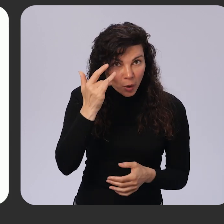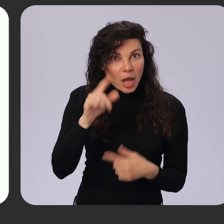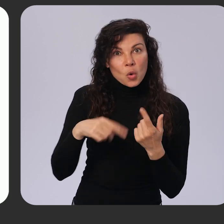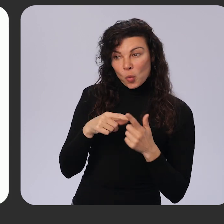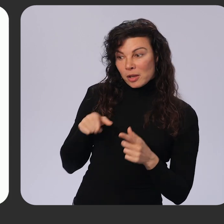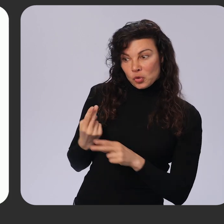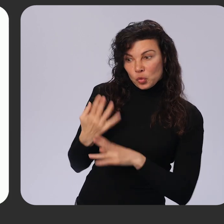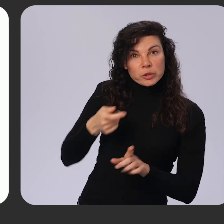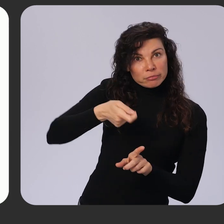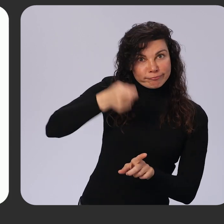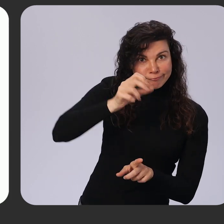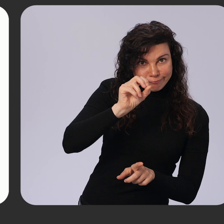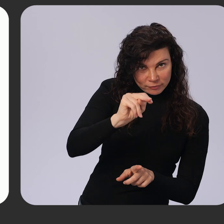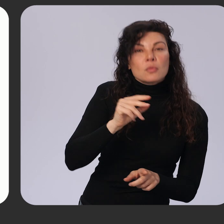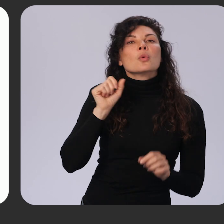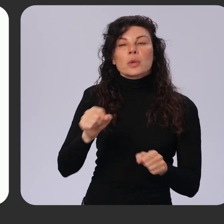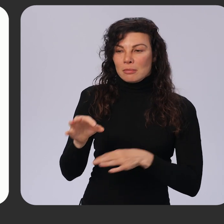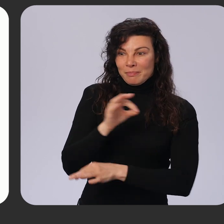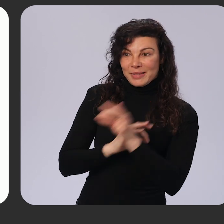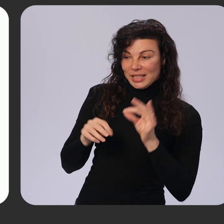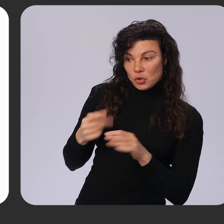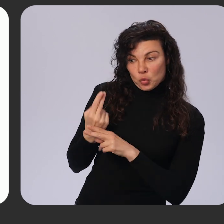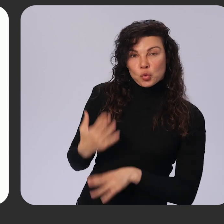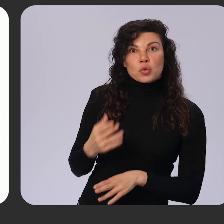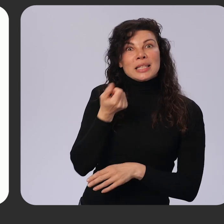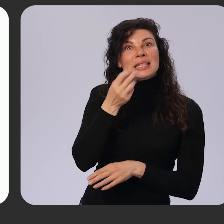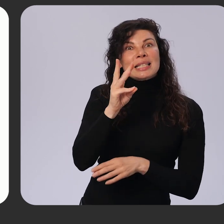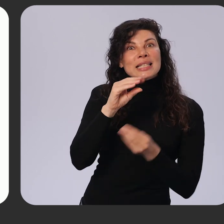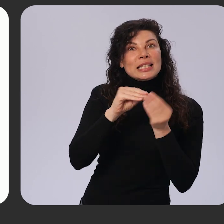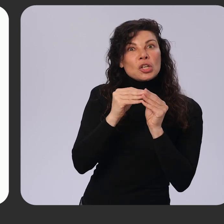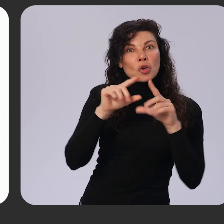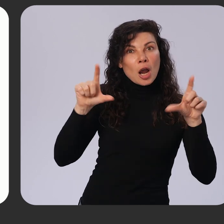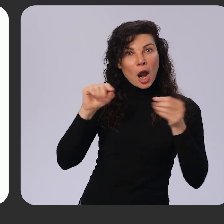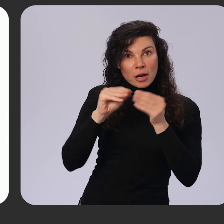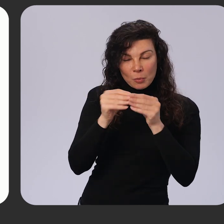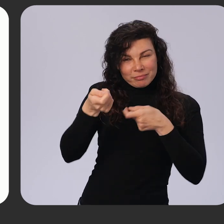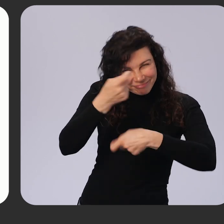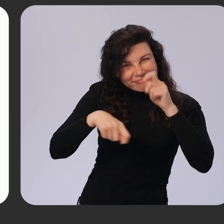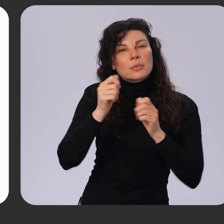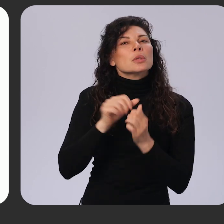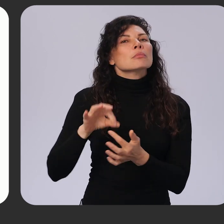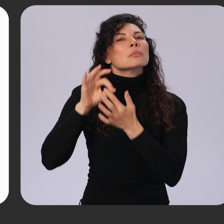we're able to replace the user's 16-digit card number with a distinct virtual number during form fill.